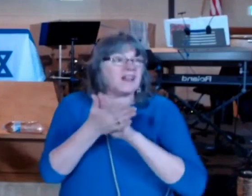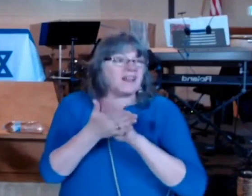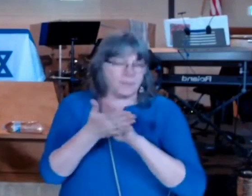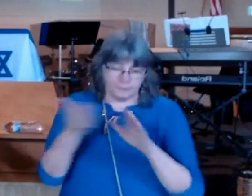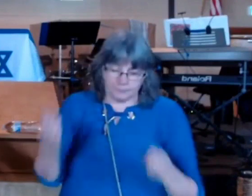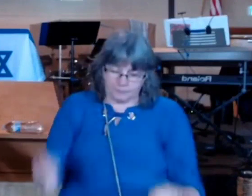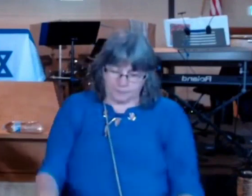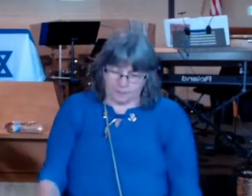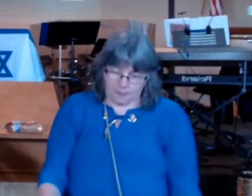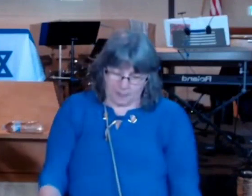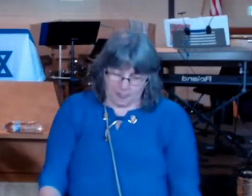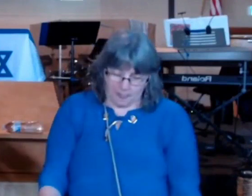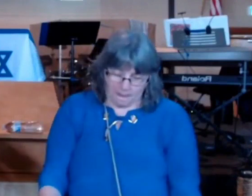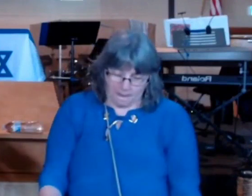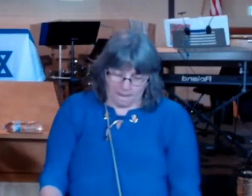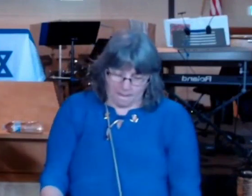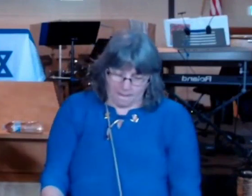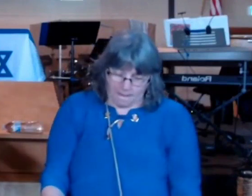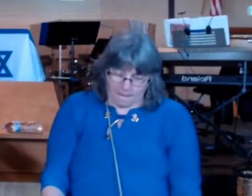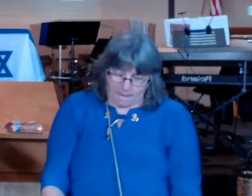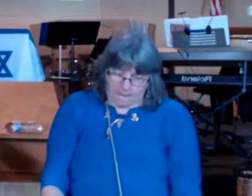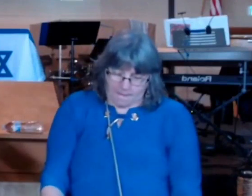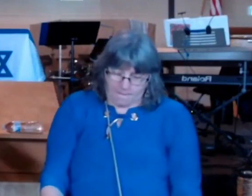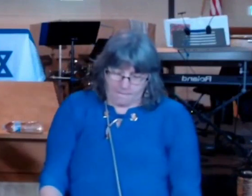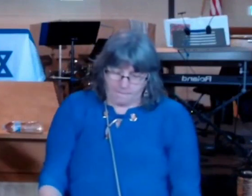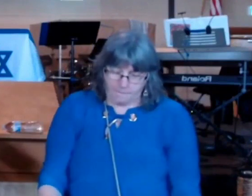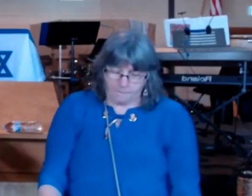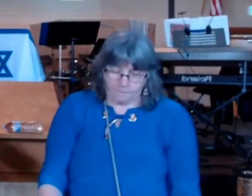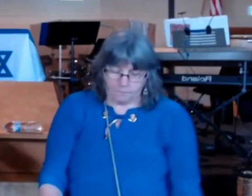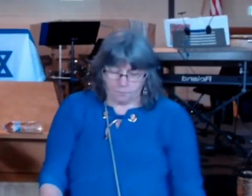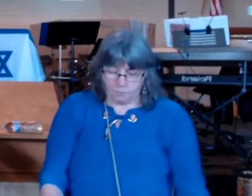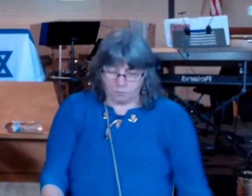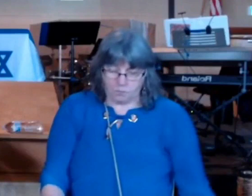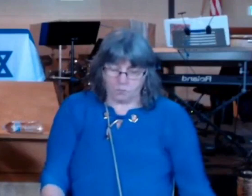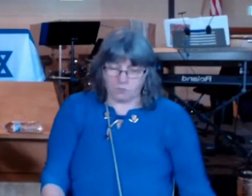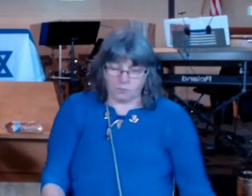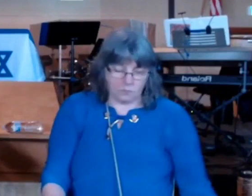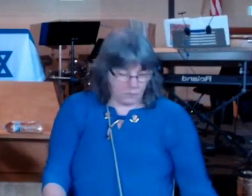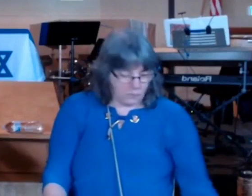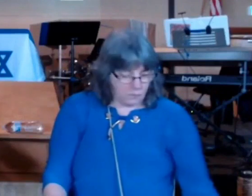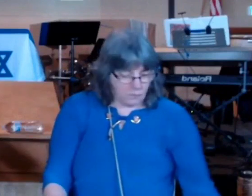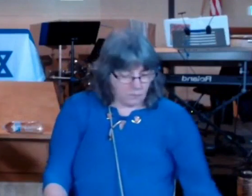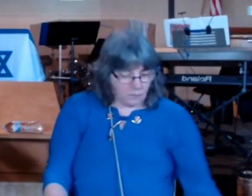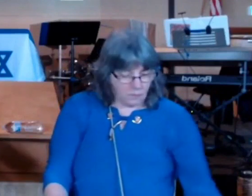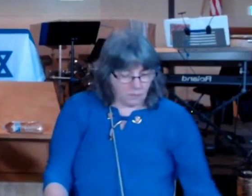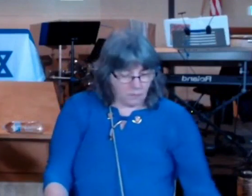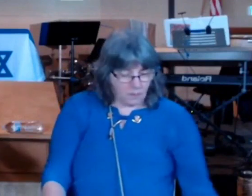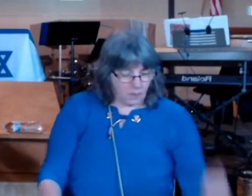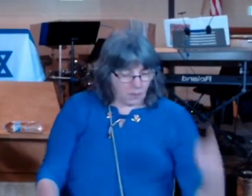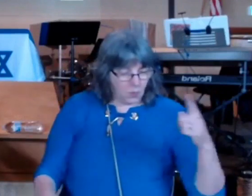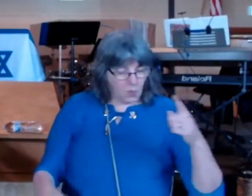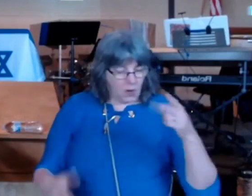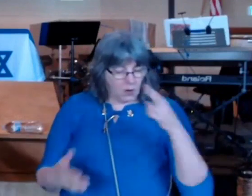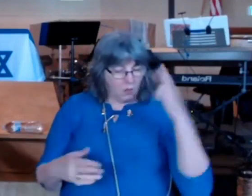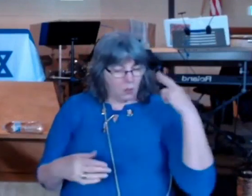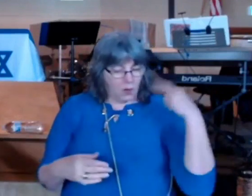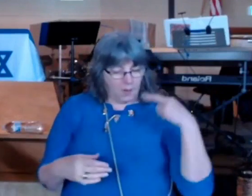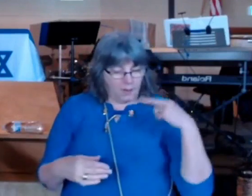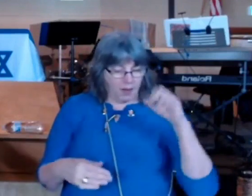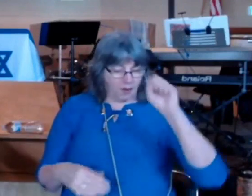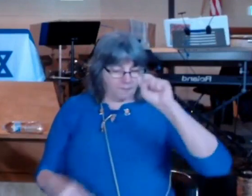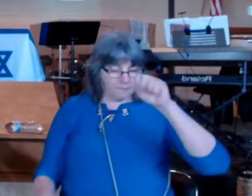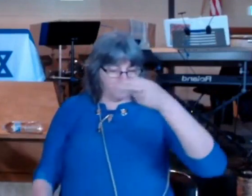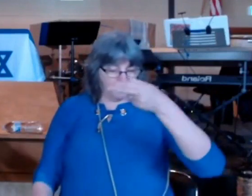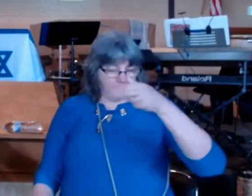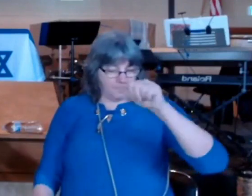is a there is a particular rabbi from shallow he said a